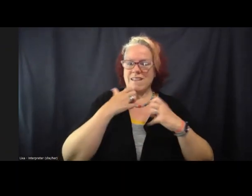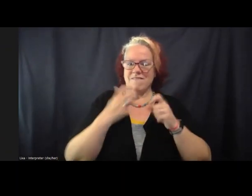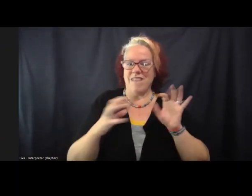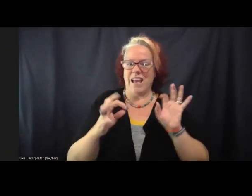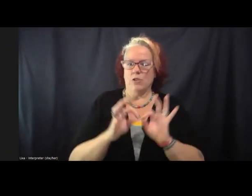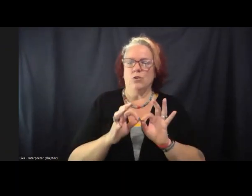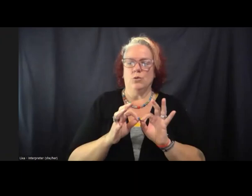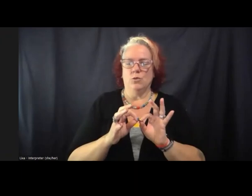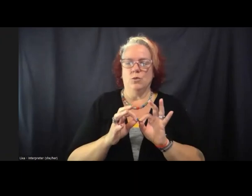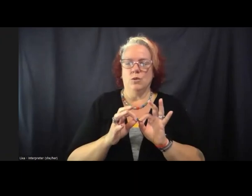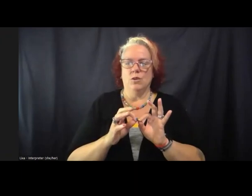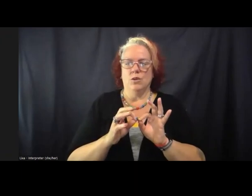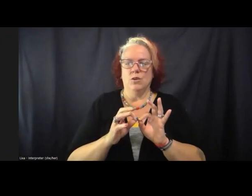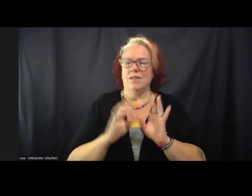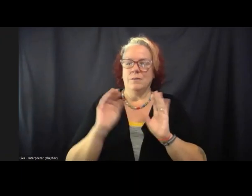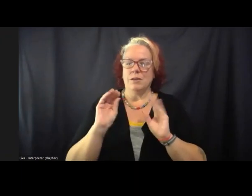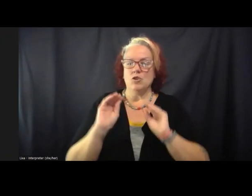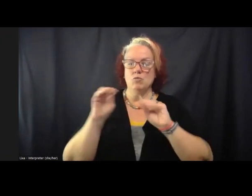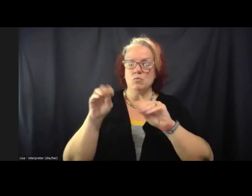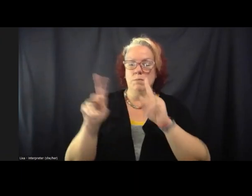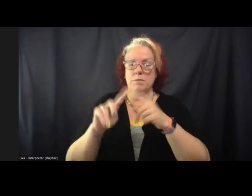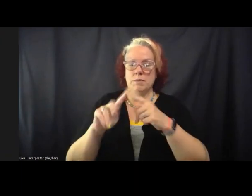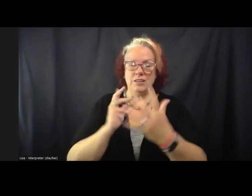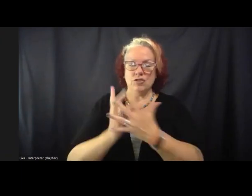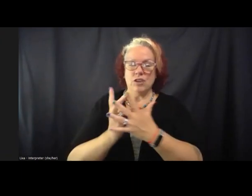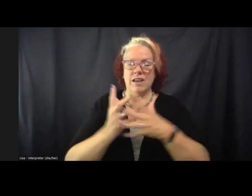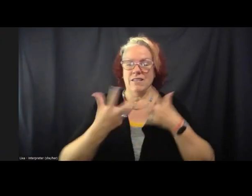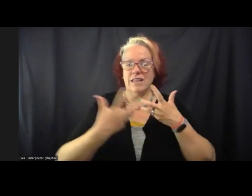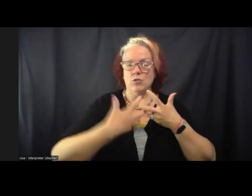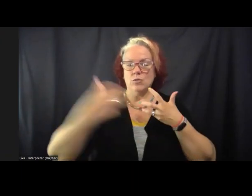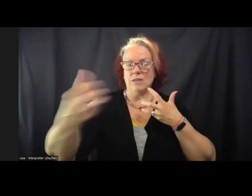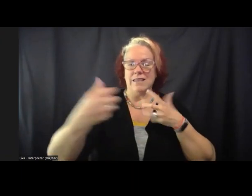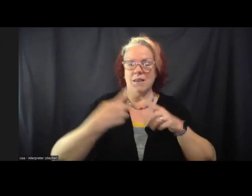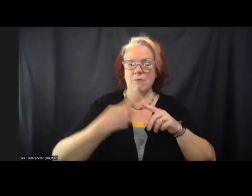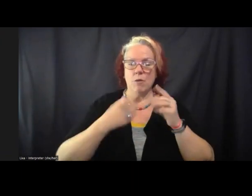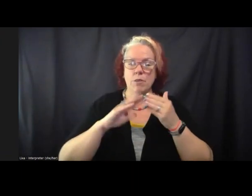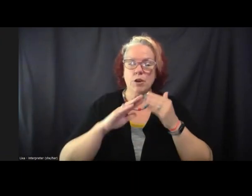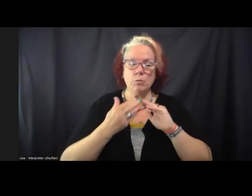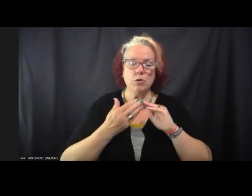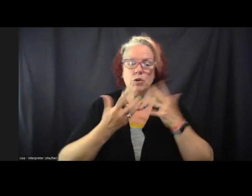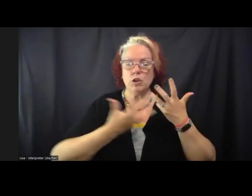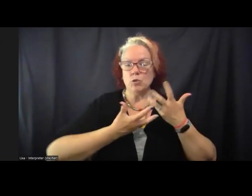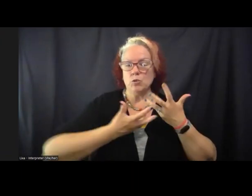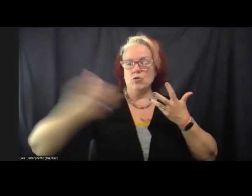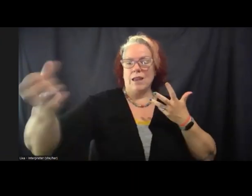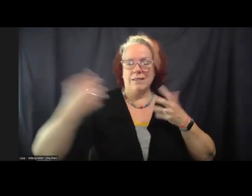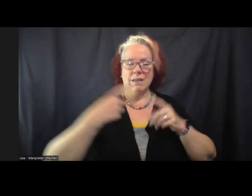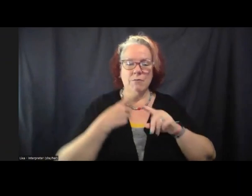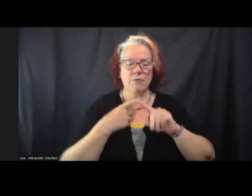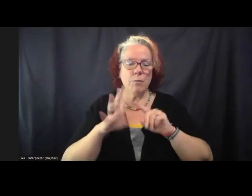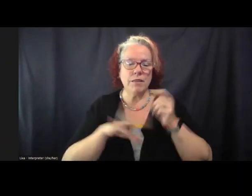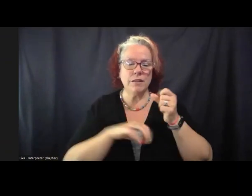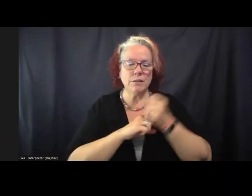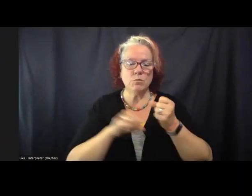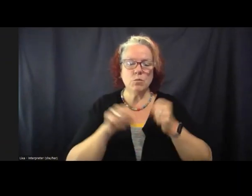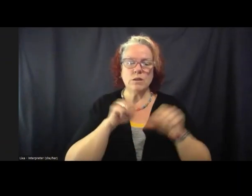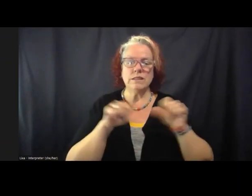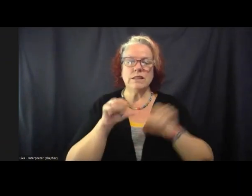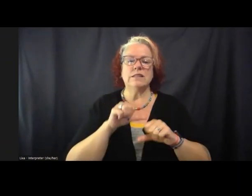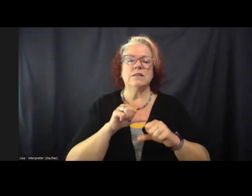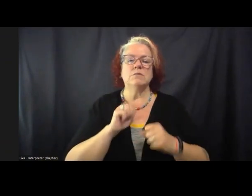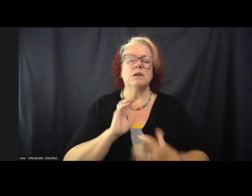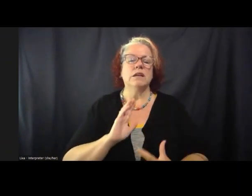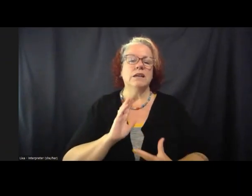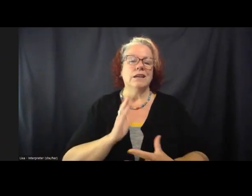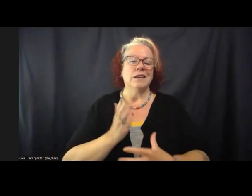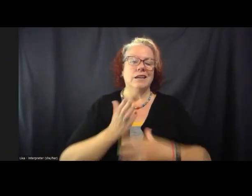putting people in jail and taking them away from their community and taking them away from their support system, interrupting their employment